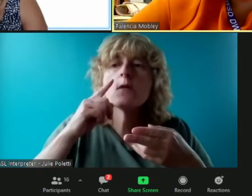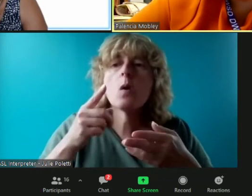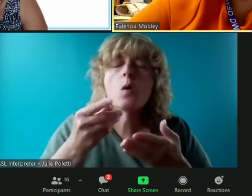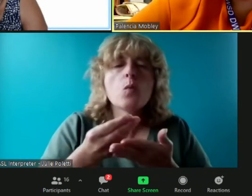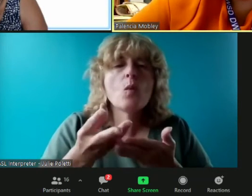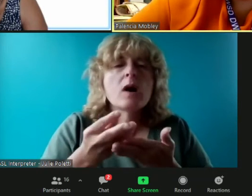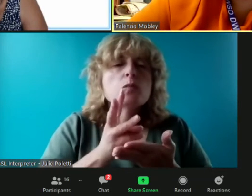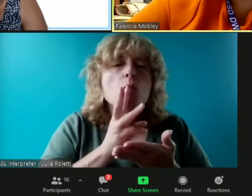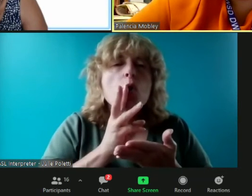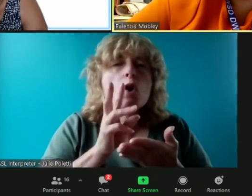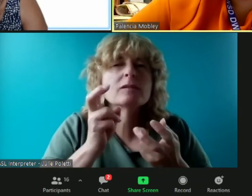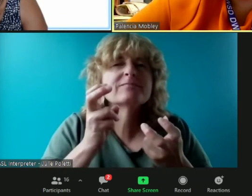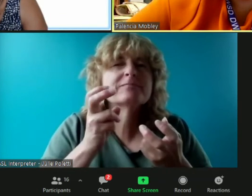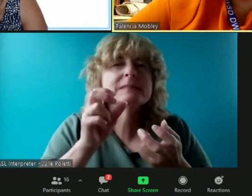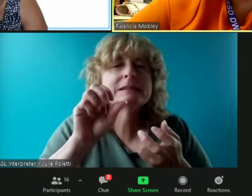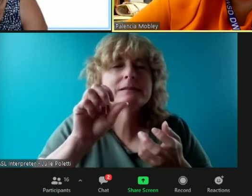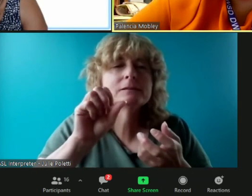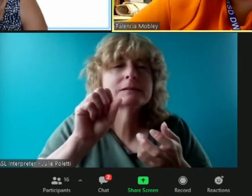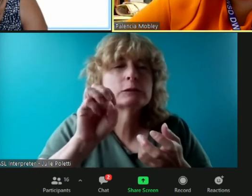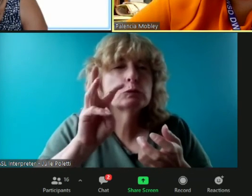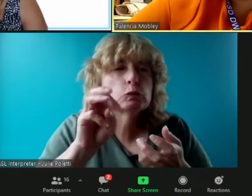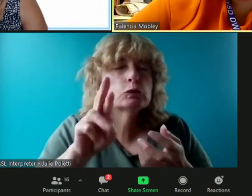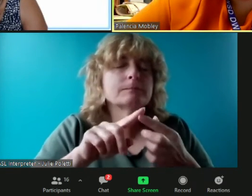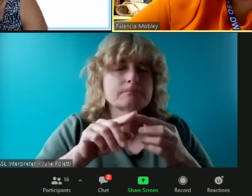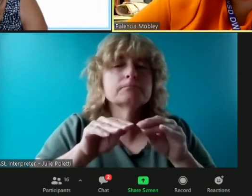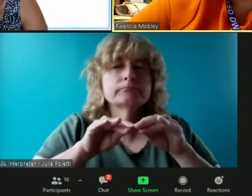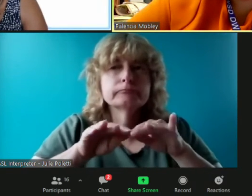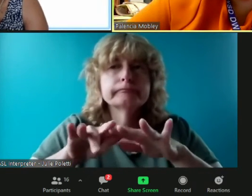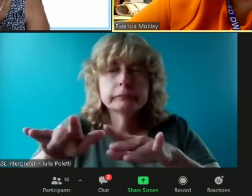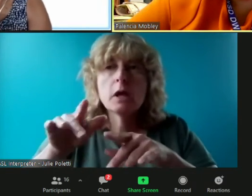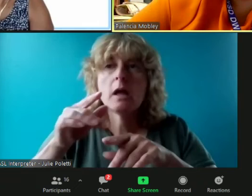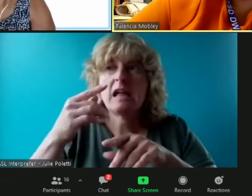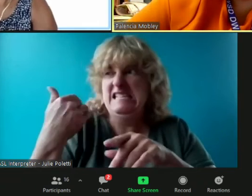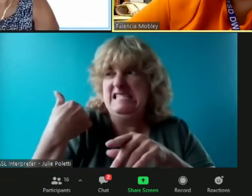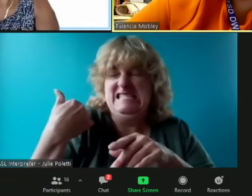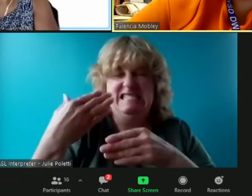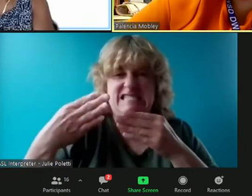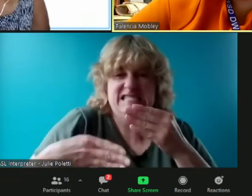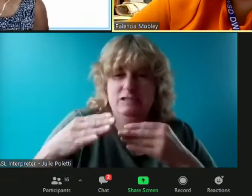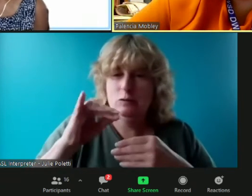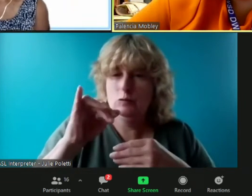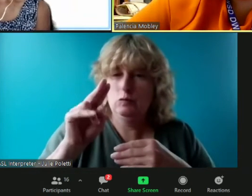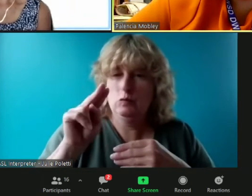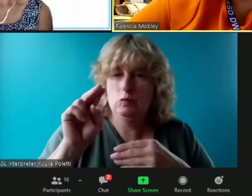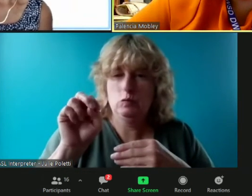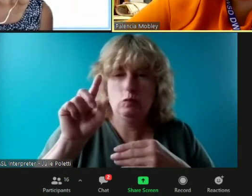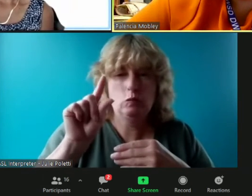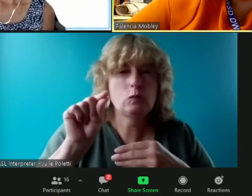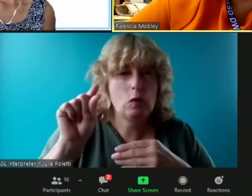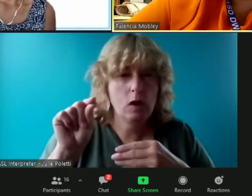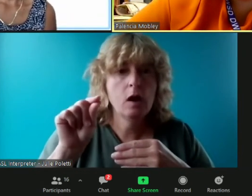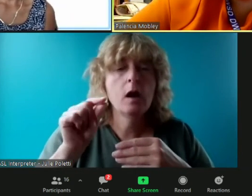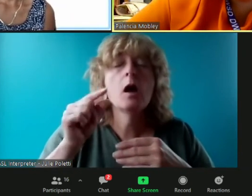completed in june of 2020 and great lakes water authority had all of the member partners that's what they call the customer